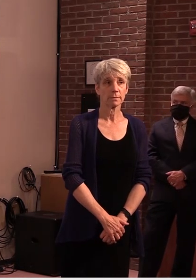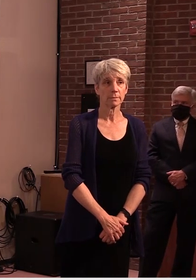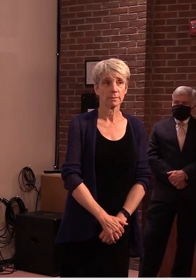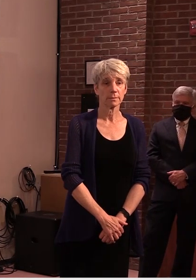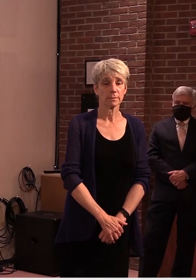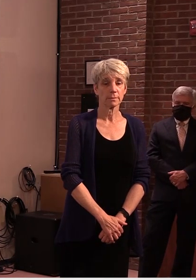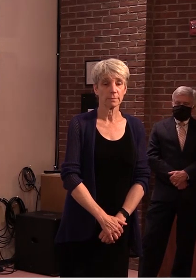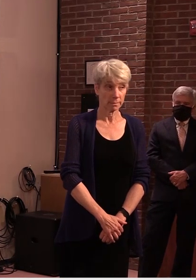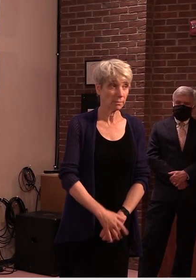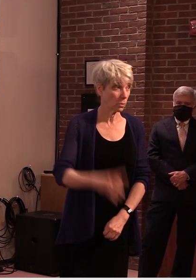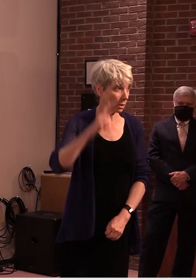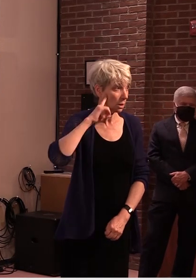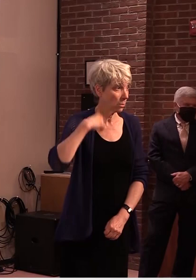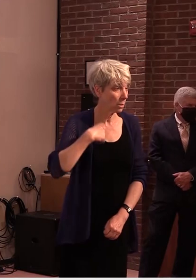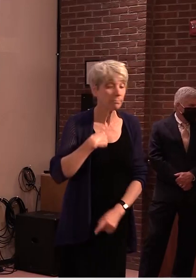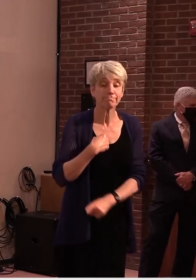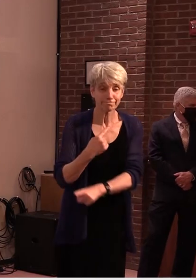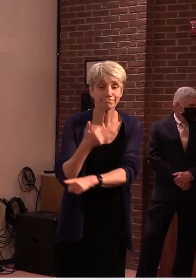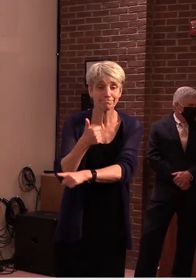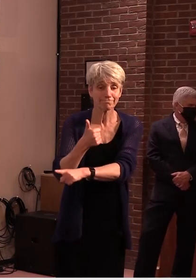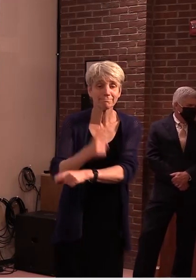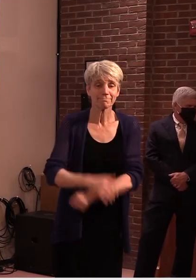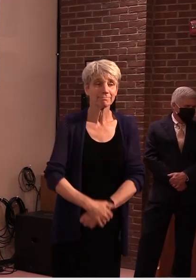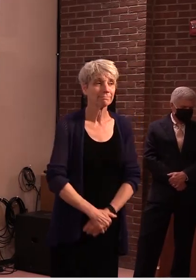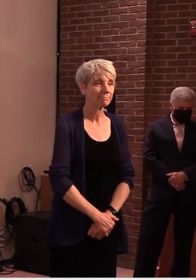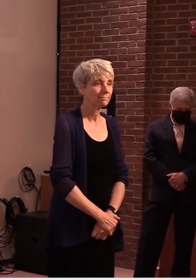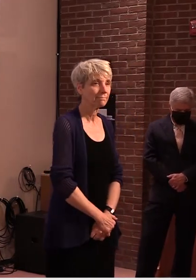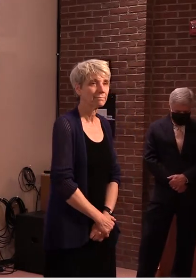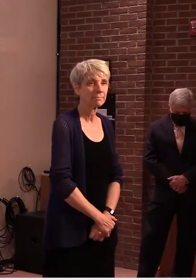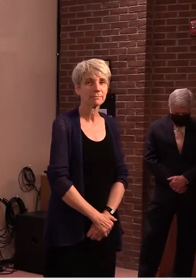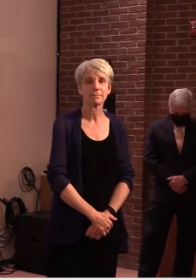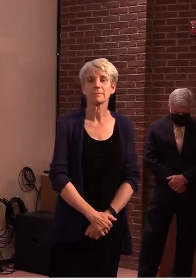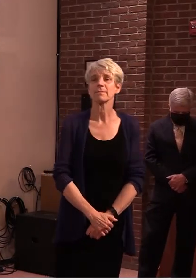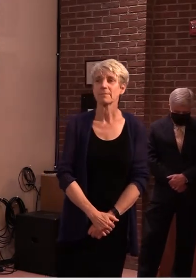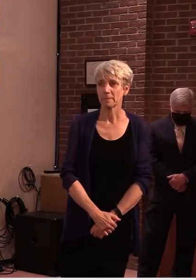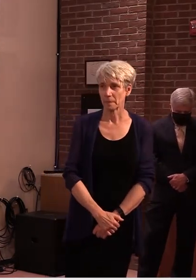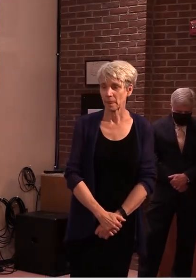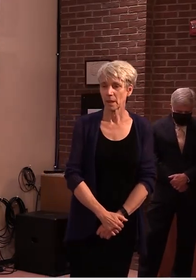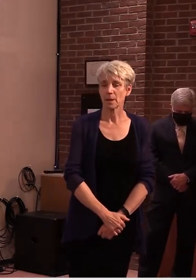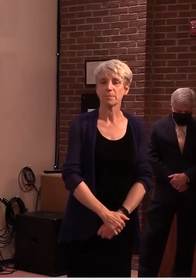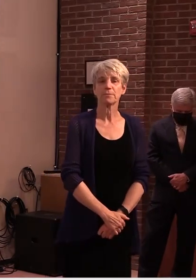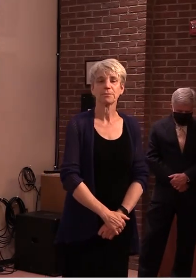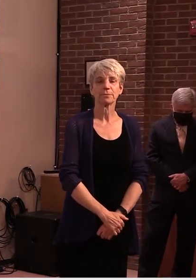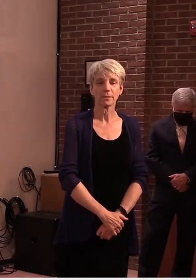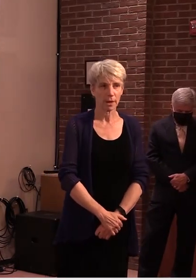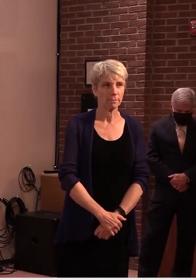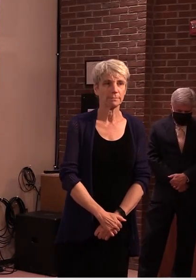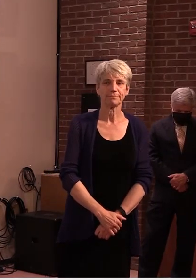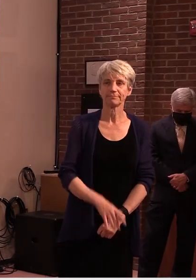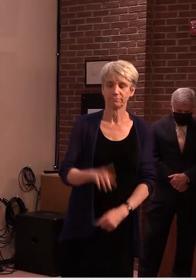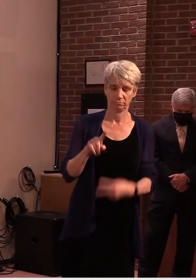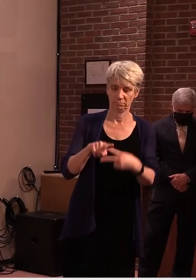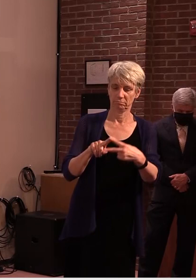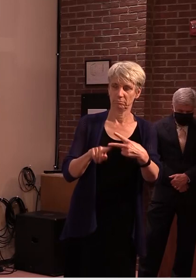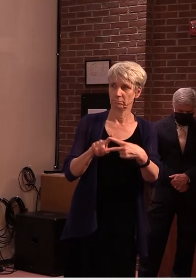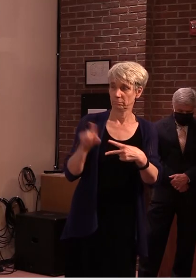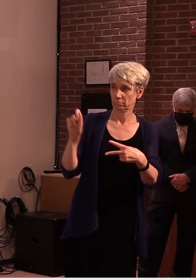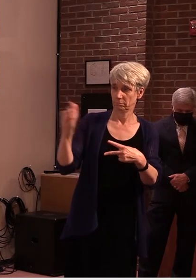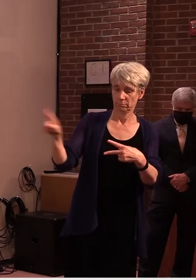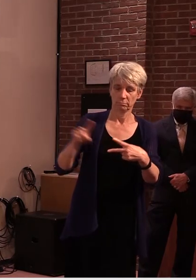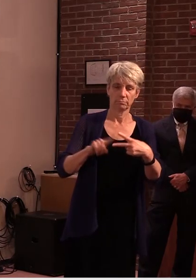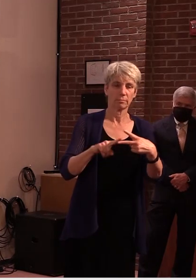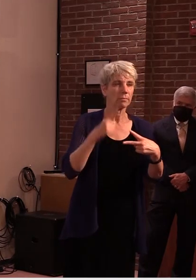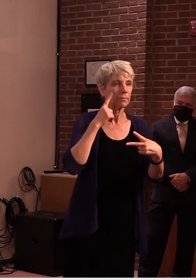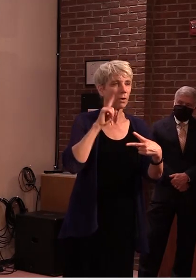yes can you hear me i can um okay uh one for the governor and and one for julie moore if i